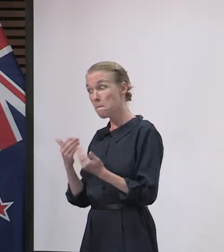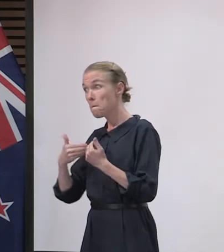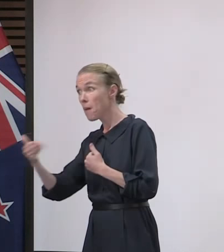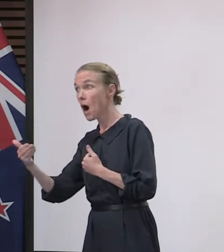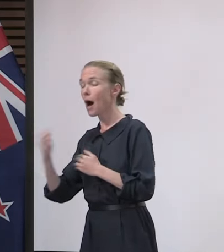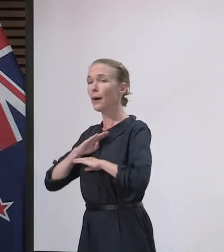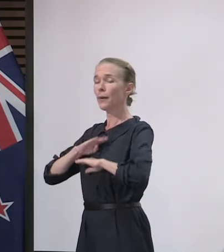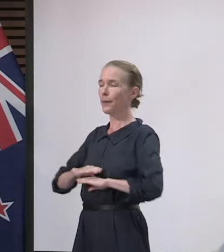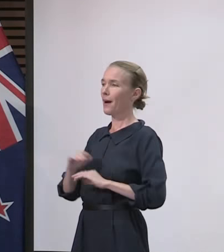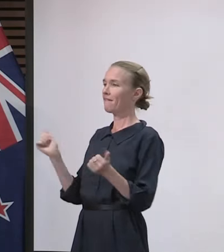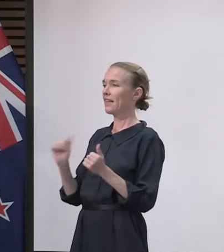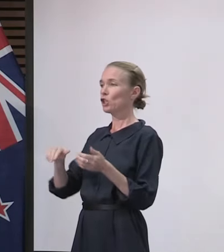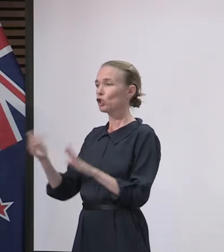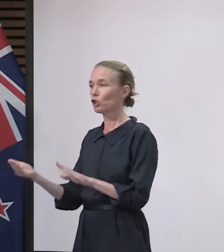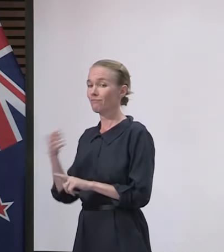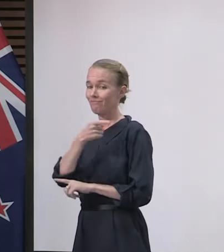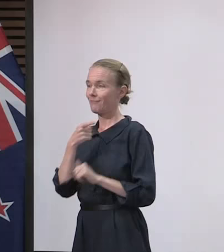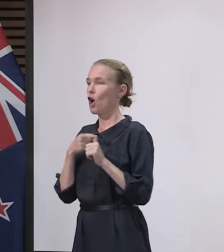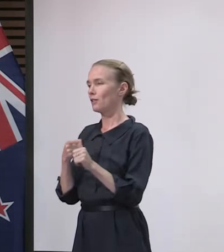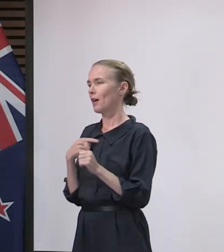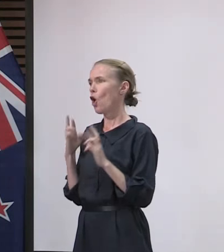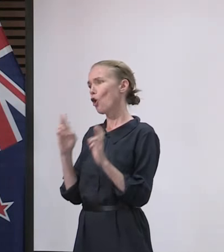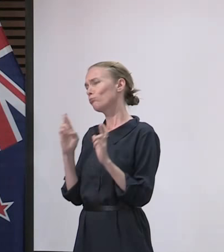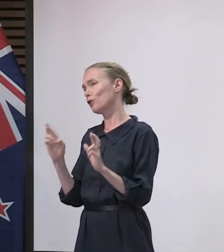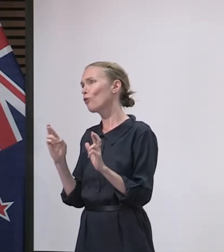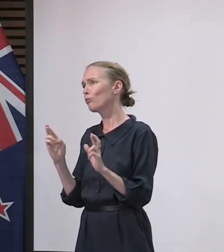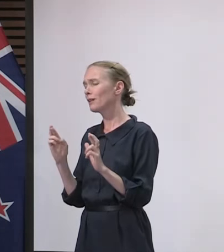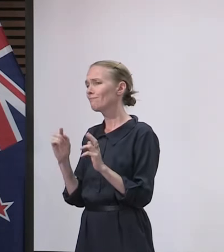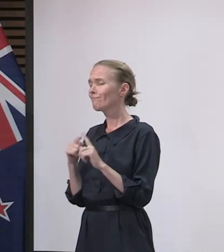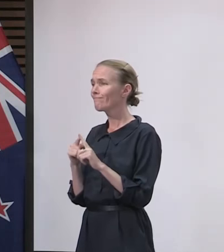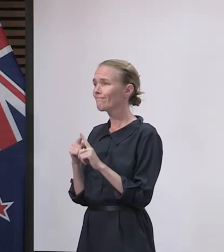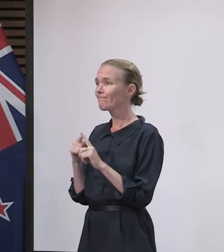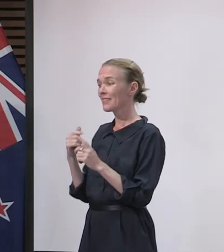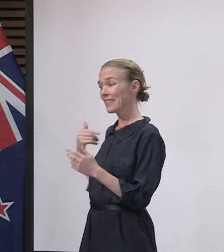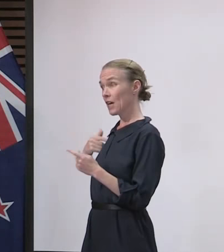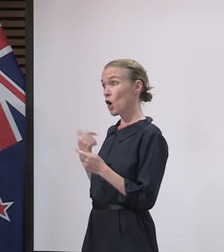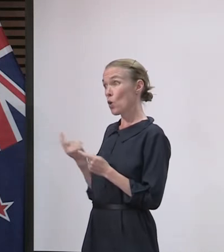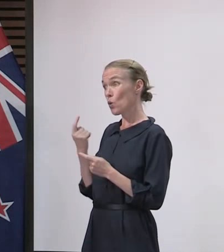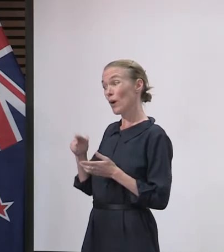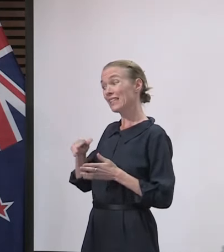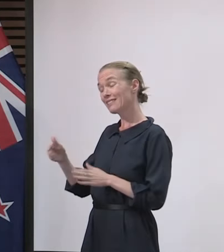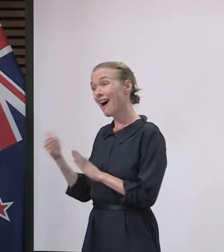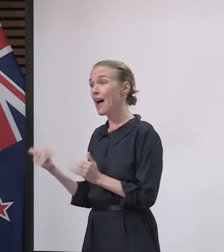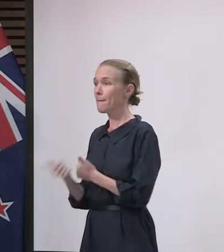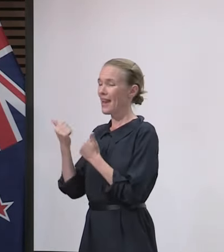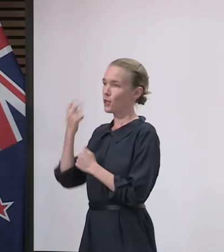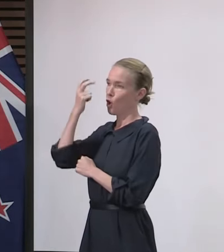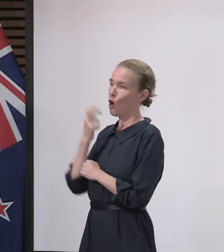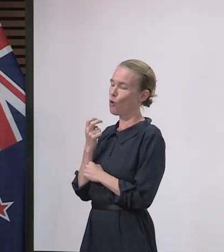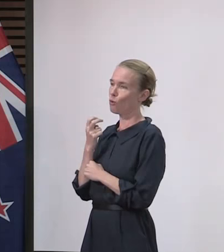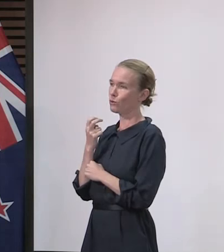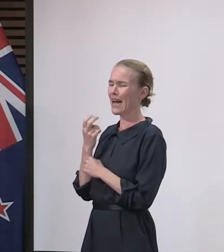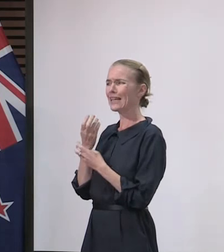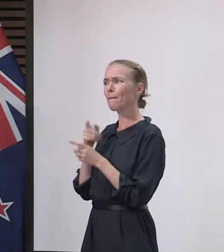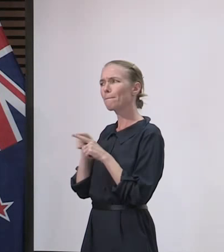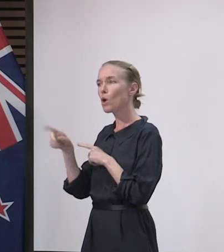those deaths have all occurred in older people, many of them associated with our aged residential care outbreaks.